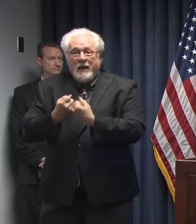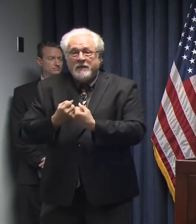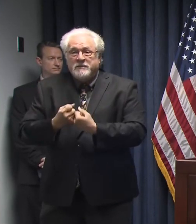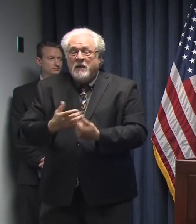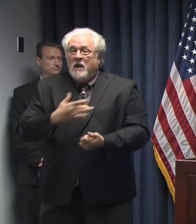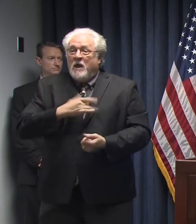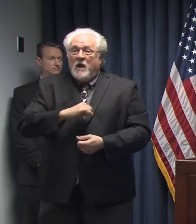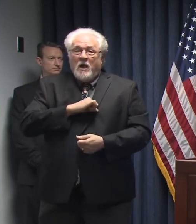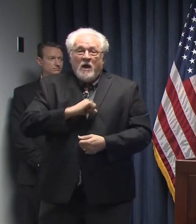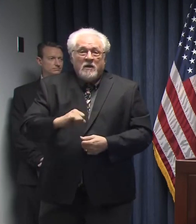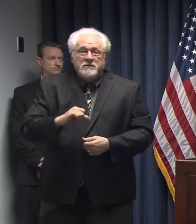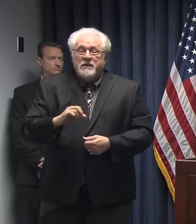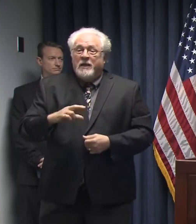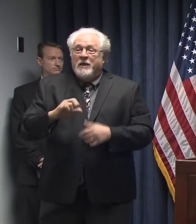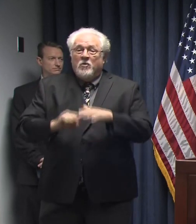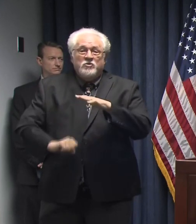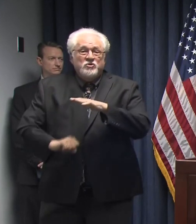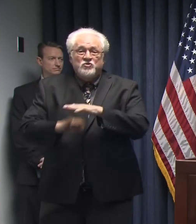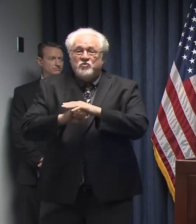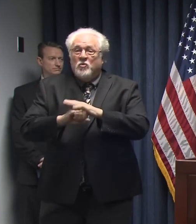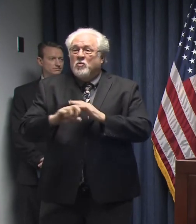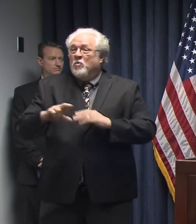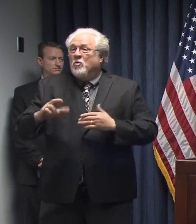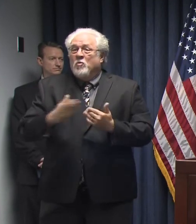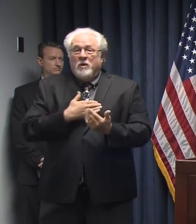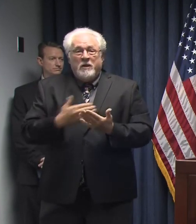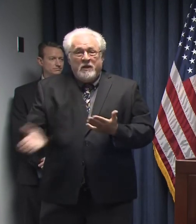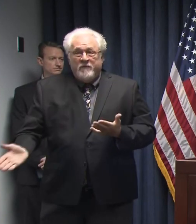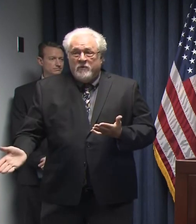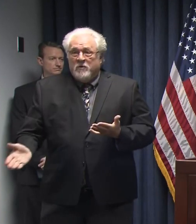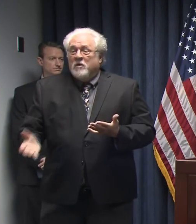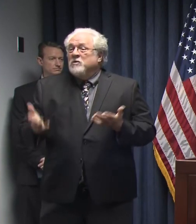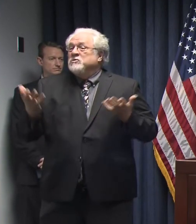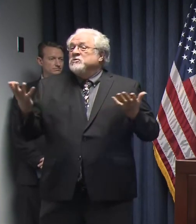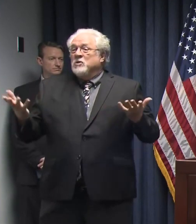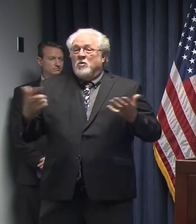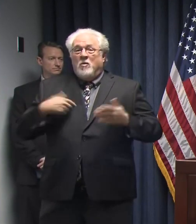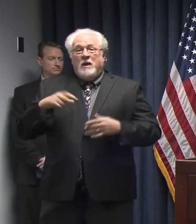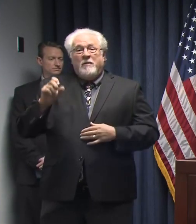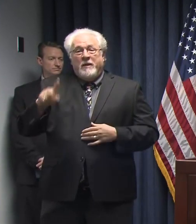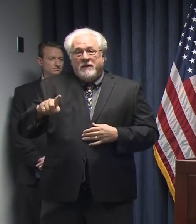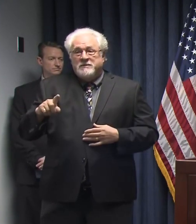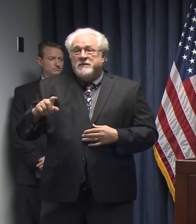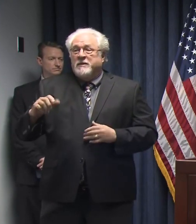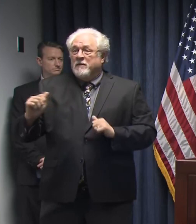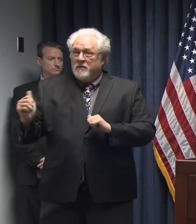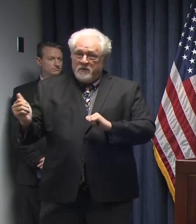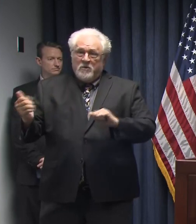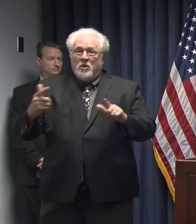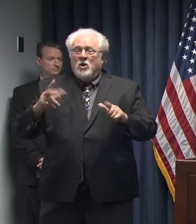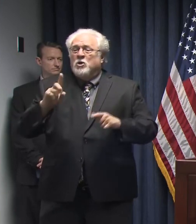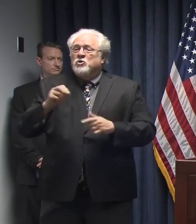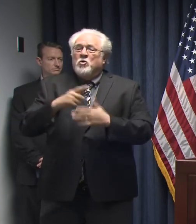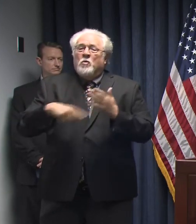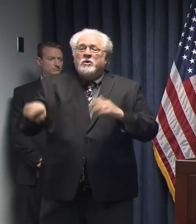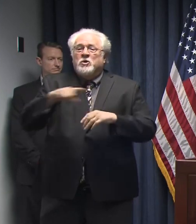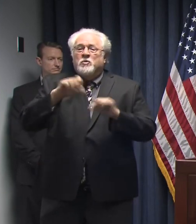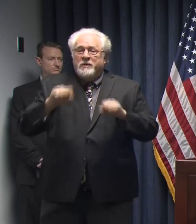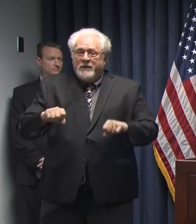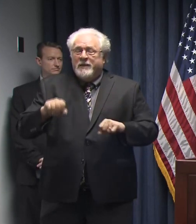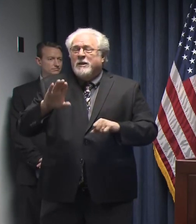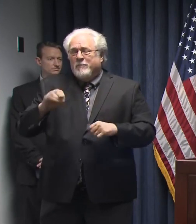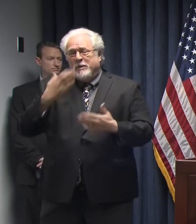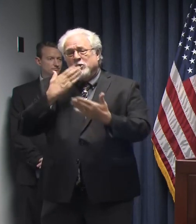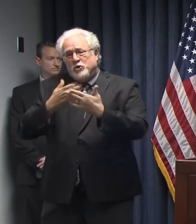attack victim, or a stroke victim, or whatever. And so I'm asking everyone to do what they can to be a good neighbor,